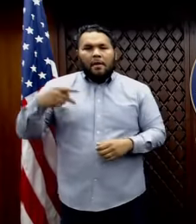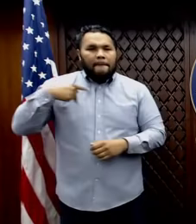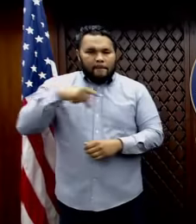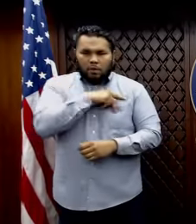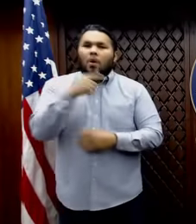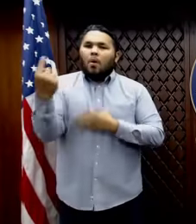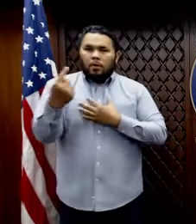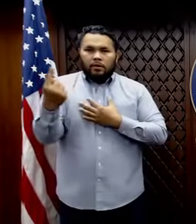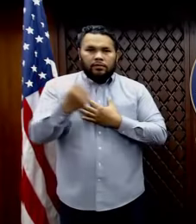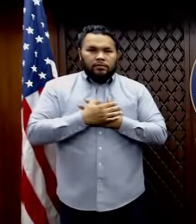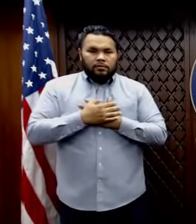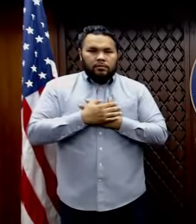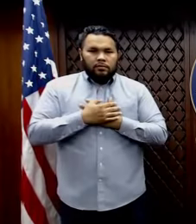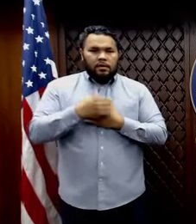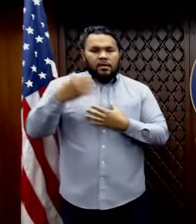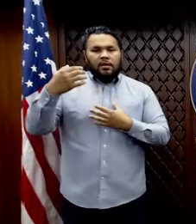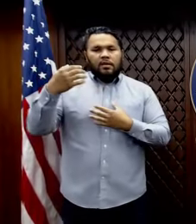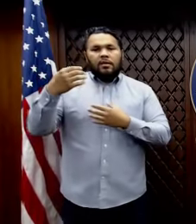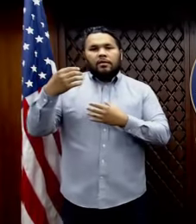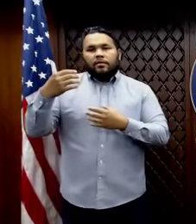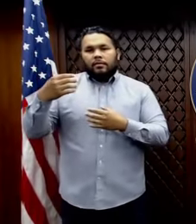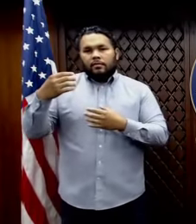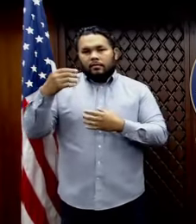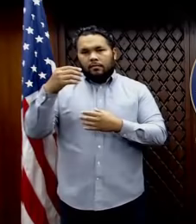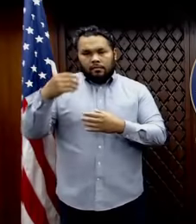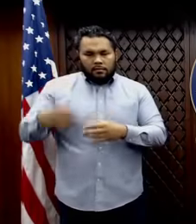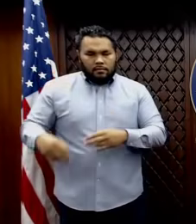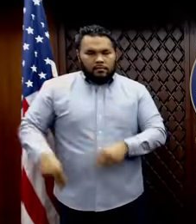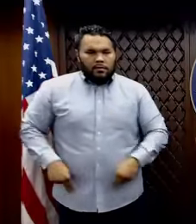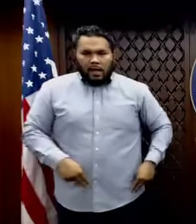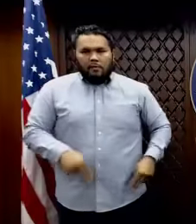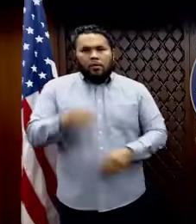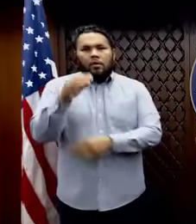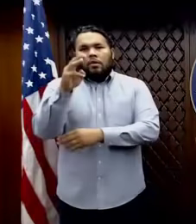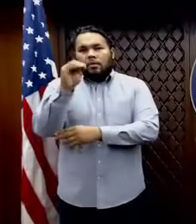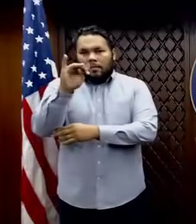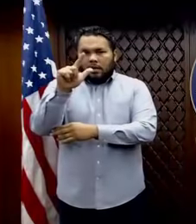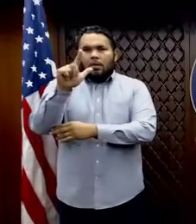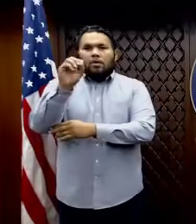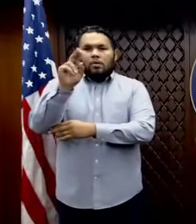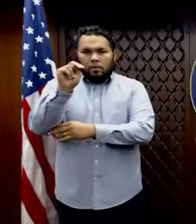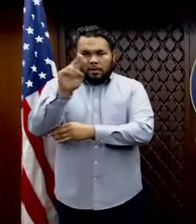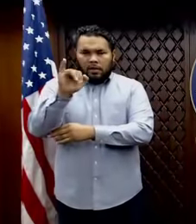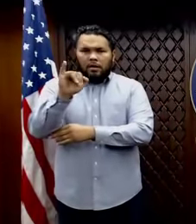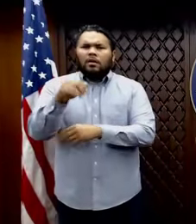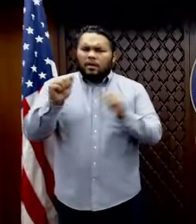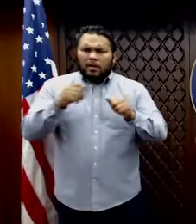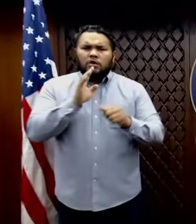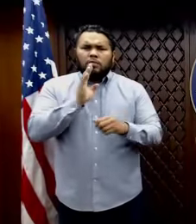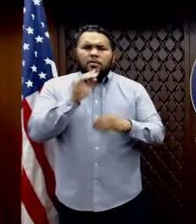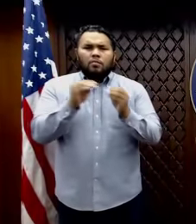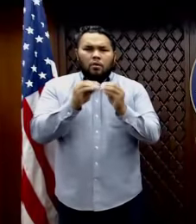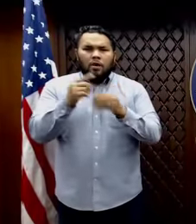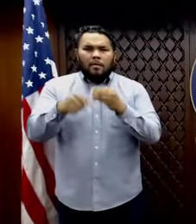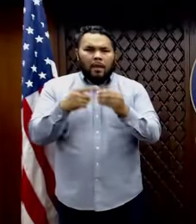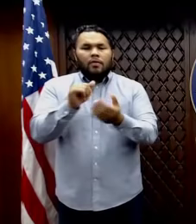Admiral Aquilino had mentioned a marine contingent of medical personnel. Can you elaborate on that? So